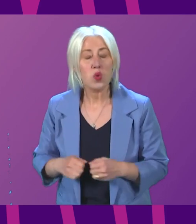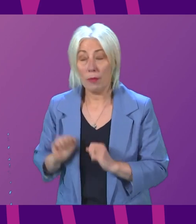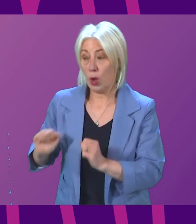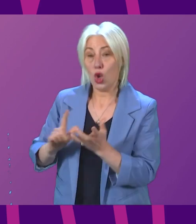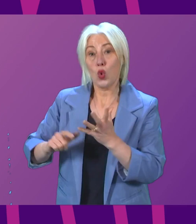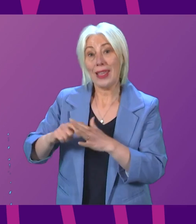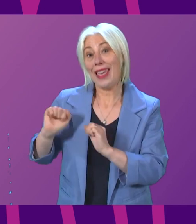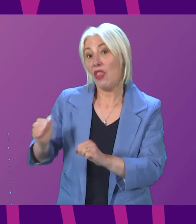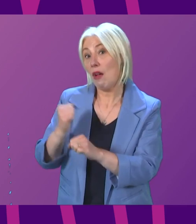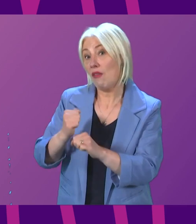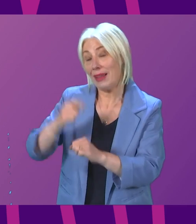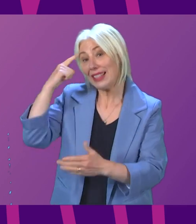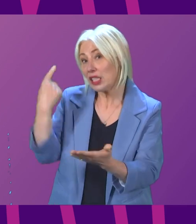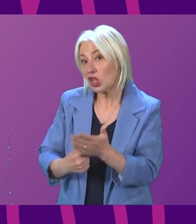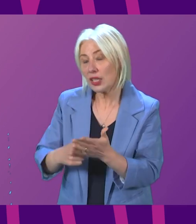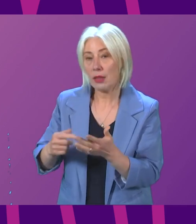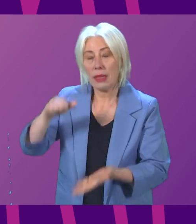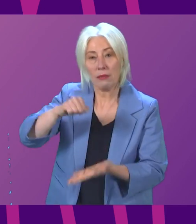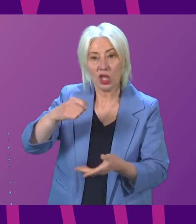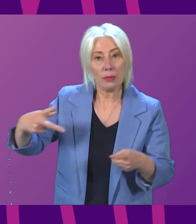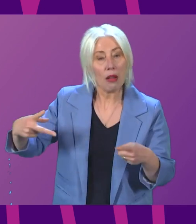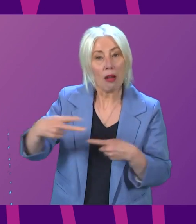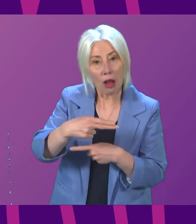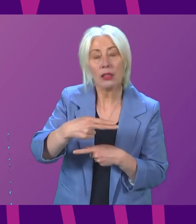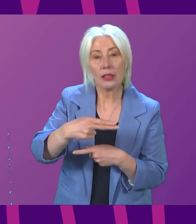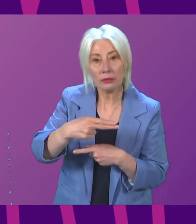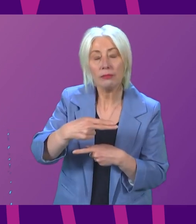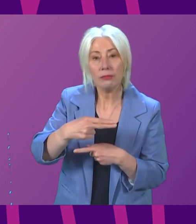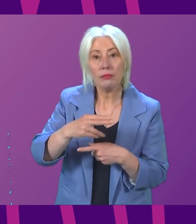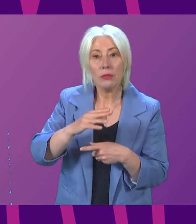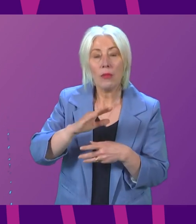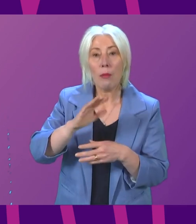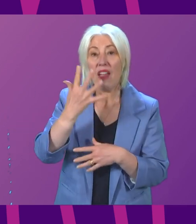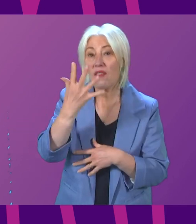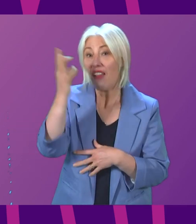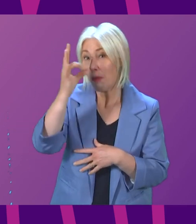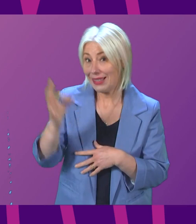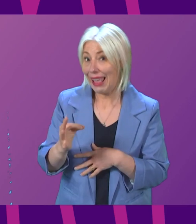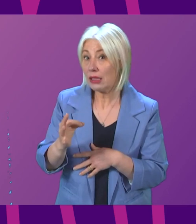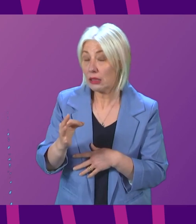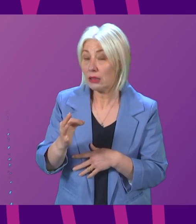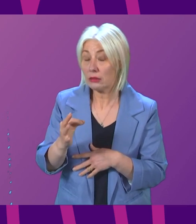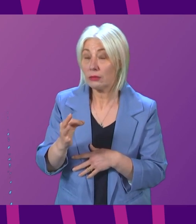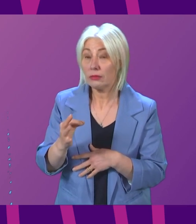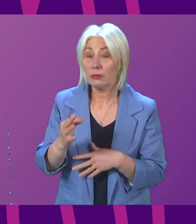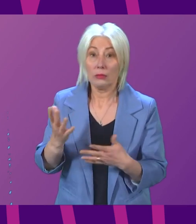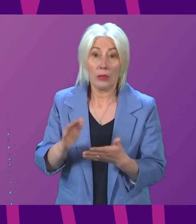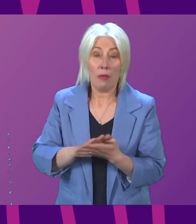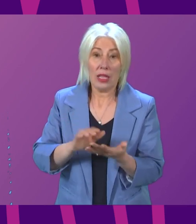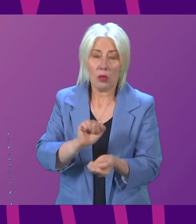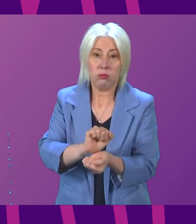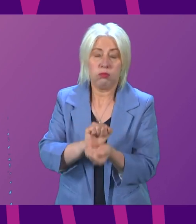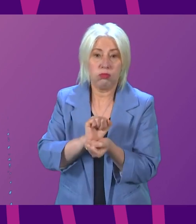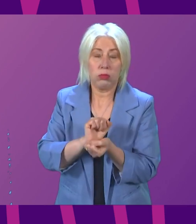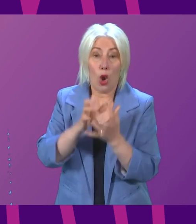have cut our budget this year by more than 5% in real terms. They will constrain